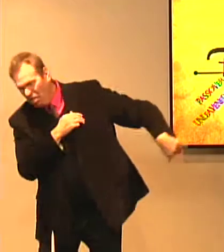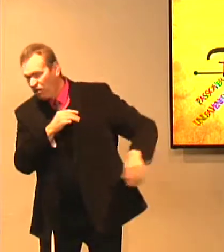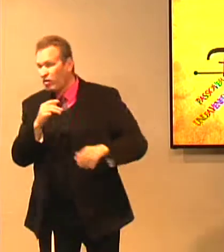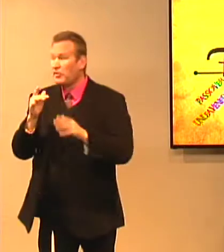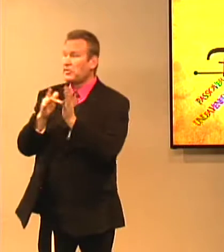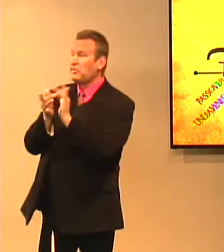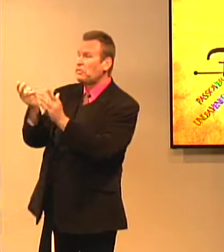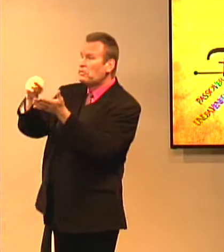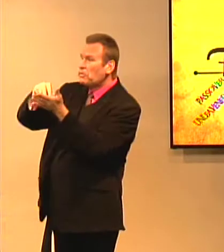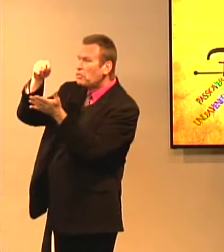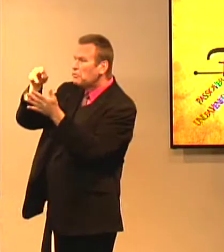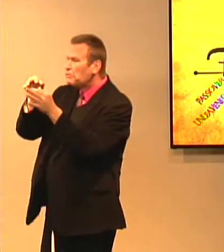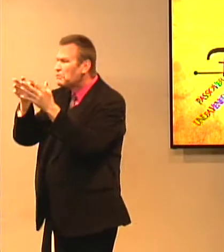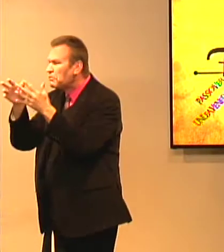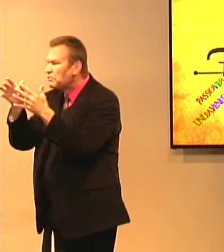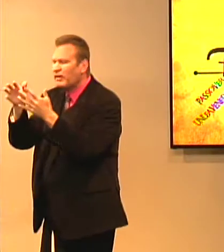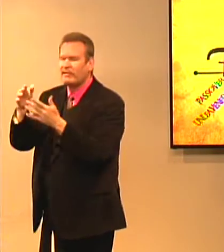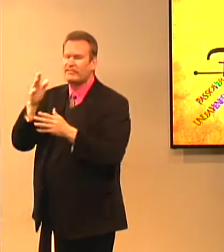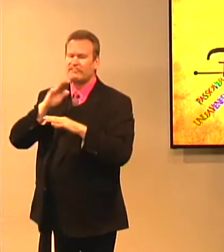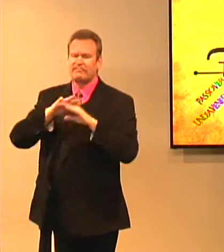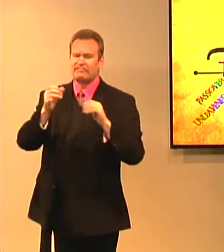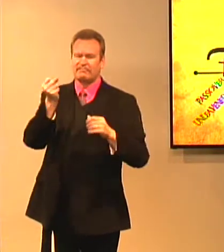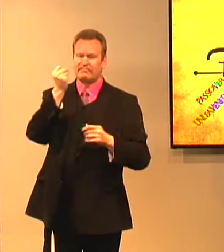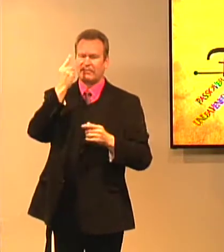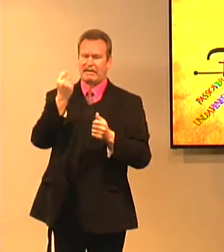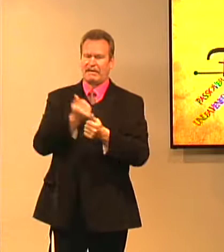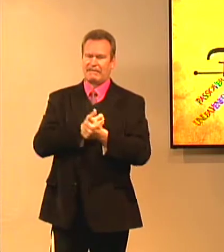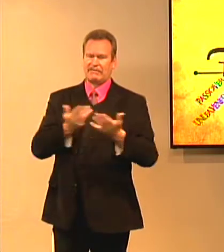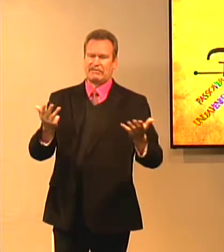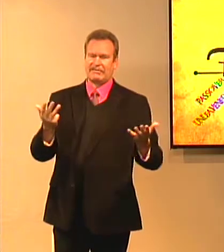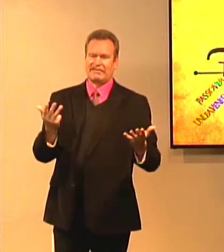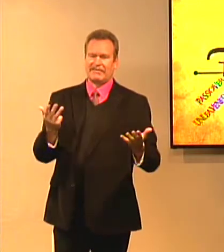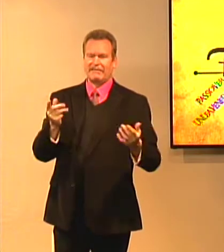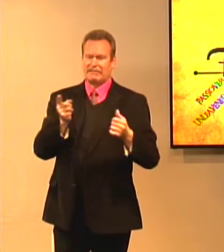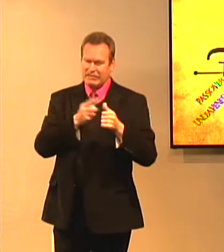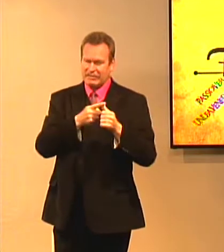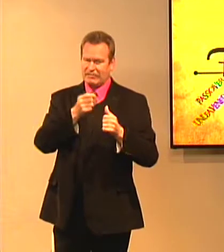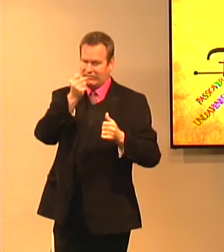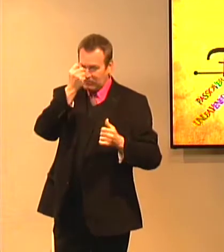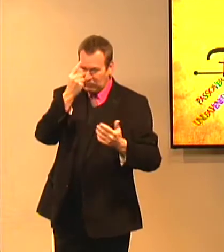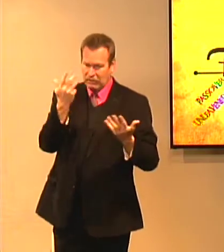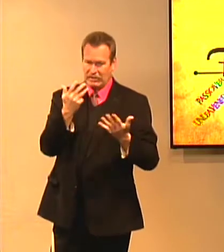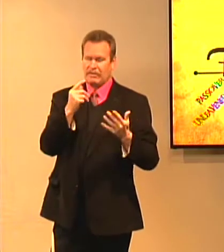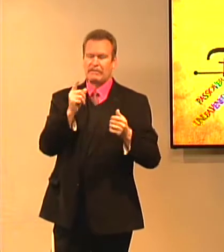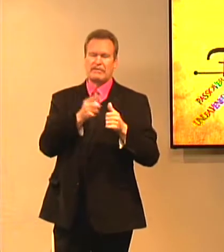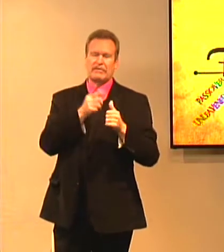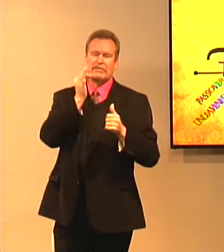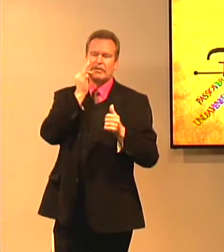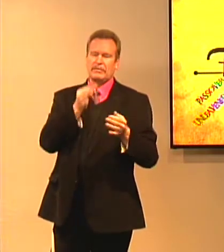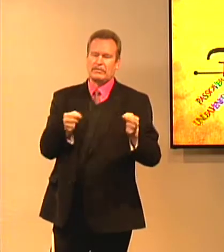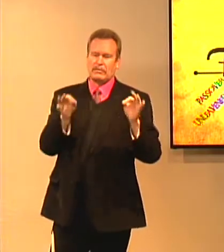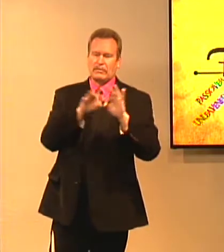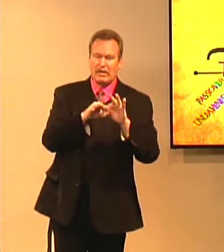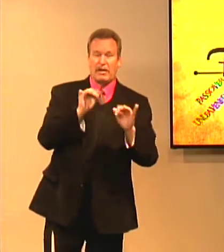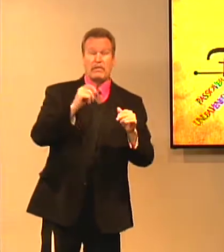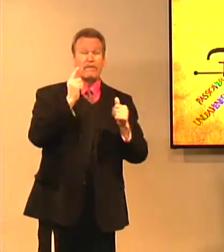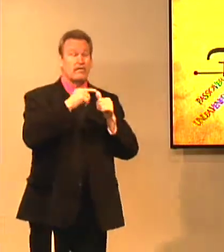people think the Old Testament is important. We only need to focus on the New Testament. But no, we need to first understand the Old Testament. Because when we